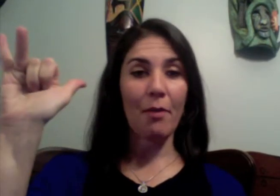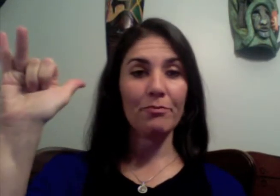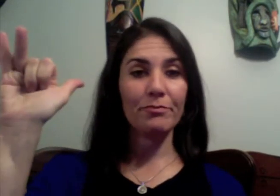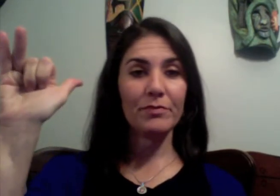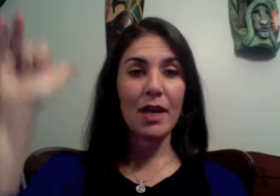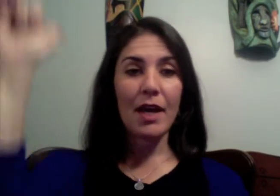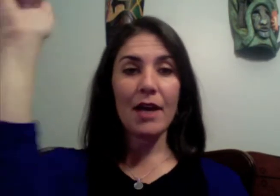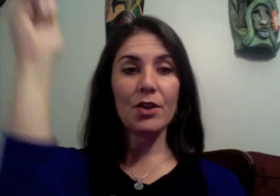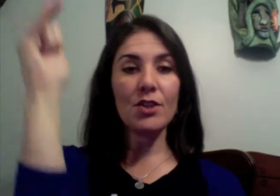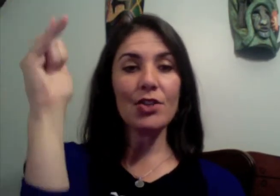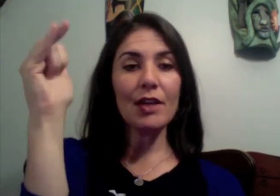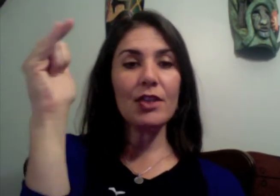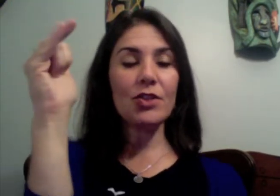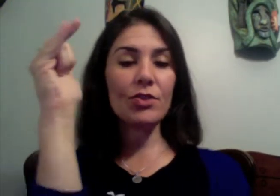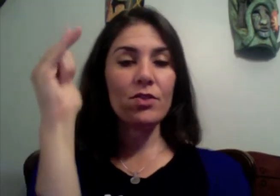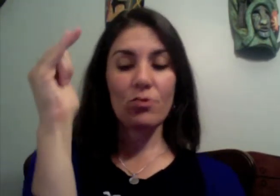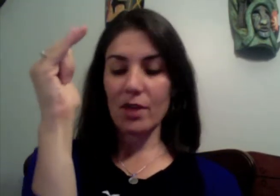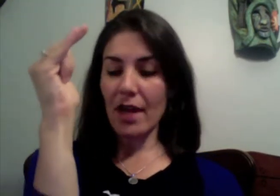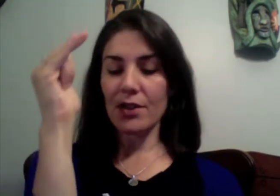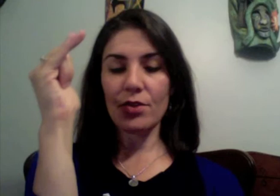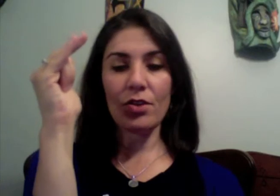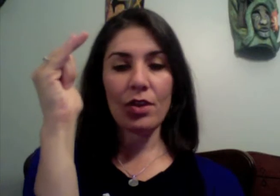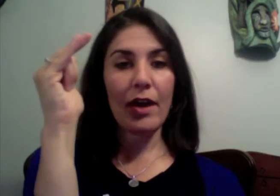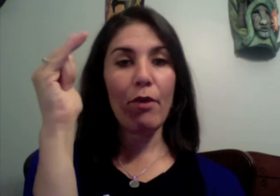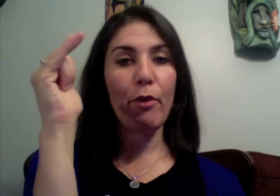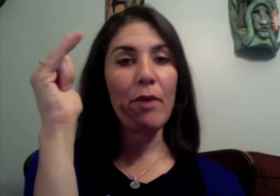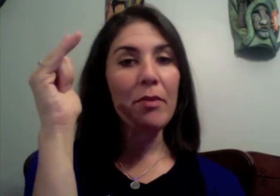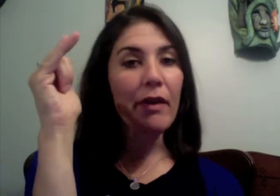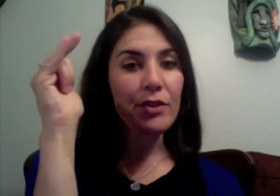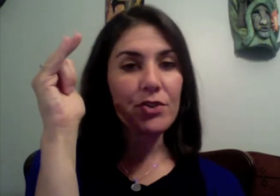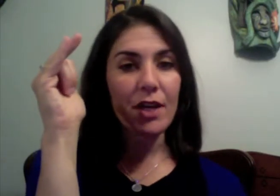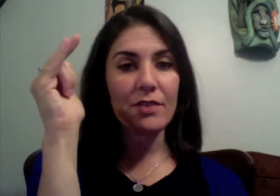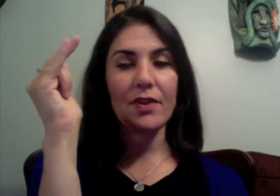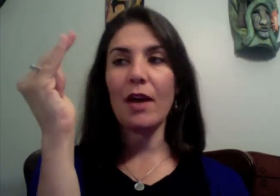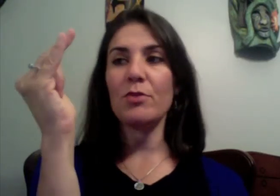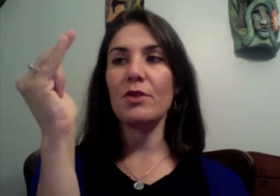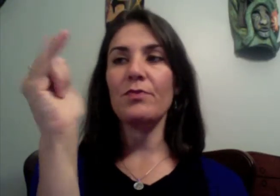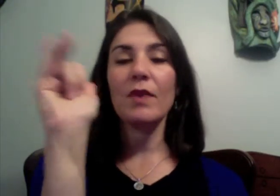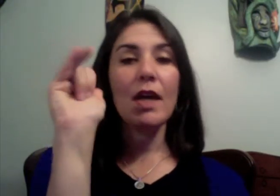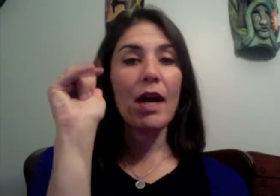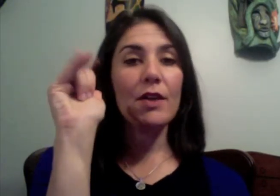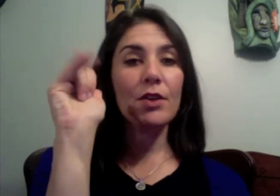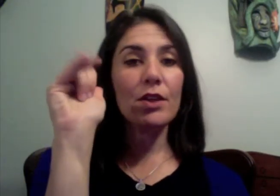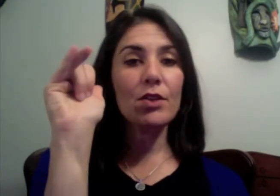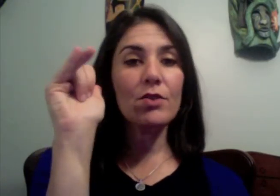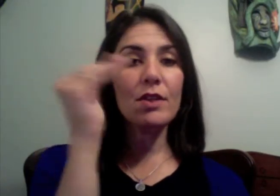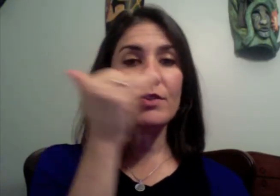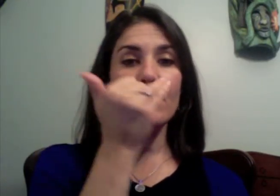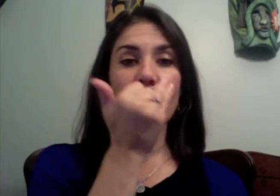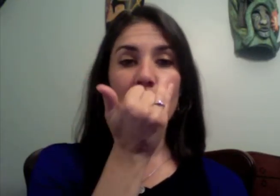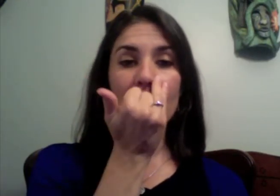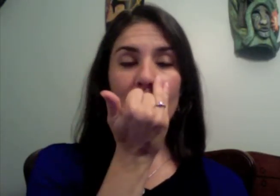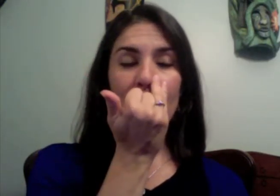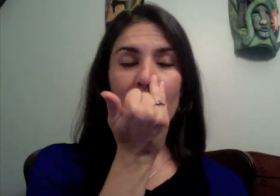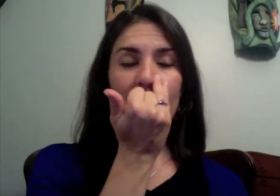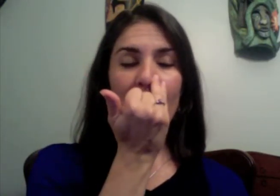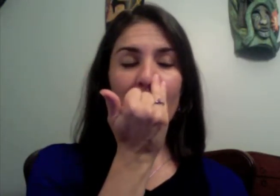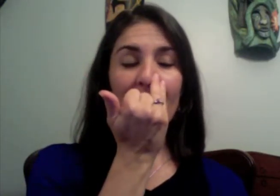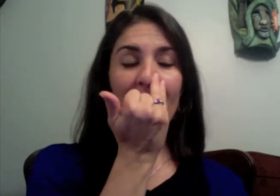and you're gonna gently just relax your elbow maybe on your chest if it helps you and you're gonna use these two fingers to close off your left